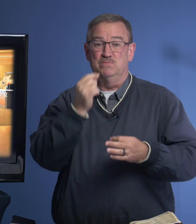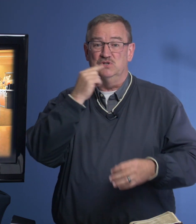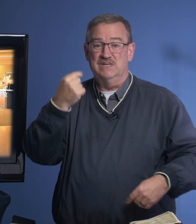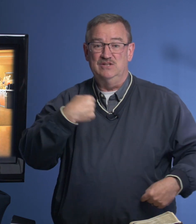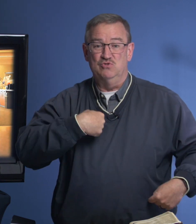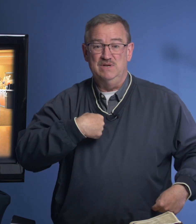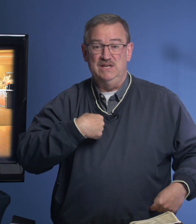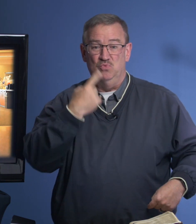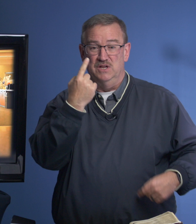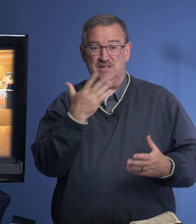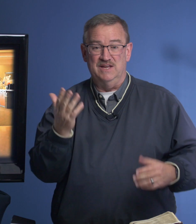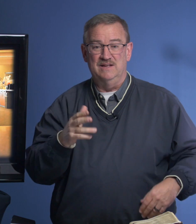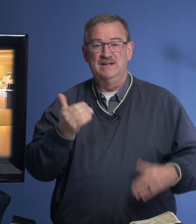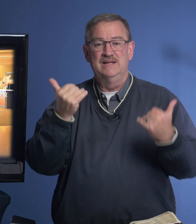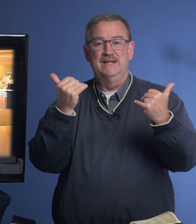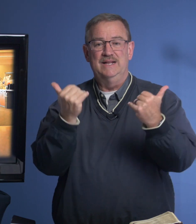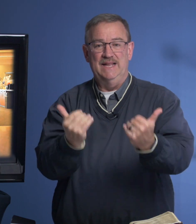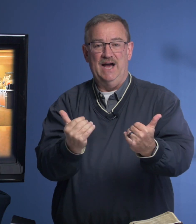Spirit saying to me one thing, now.